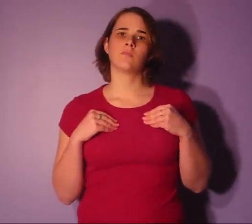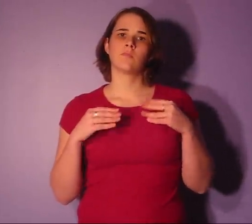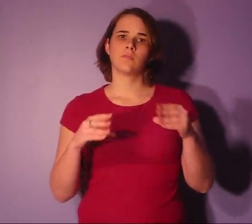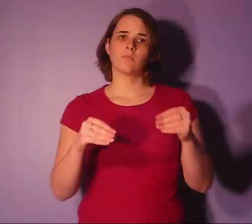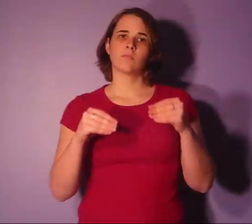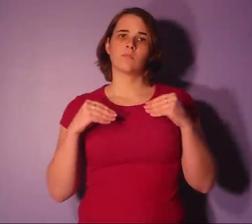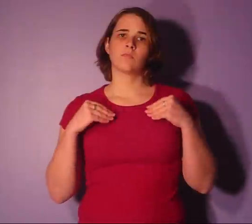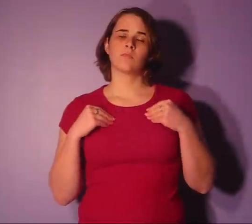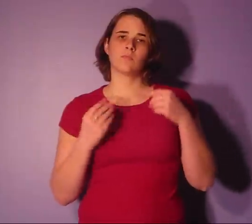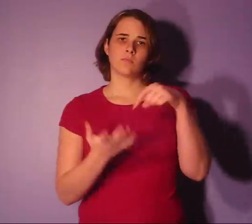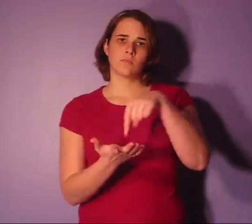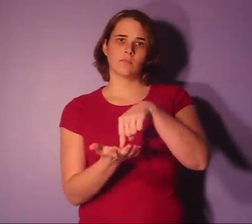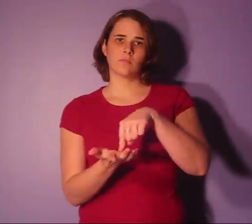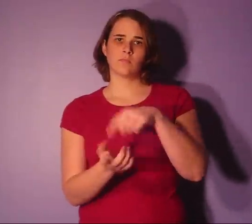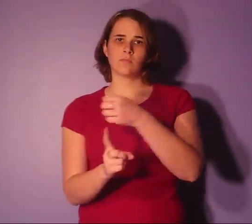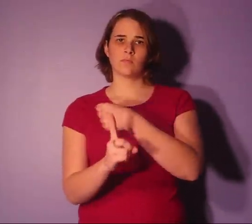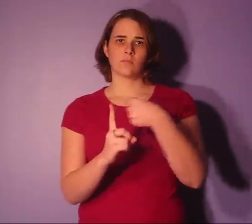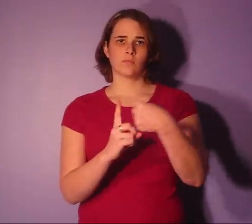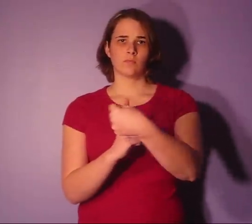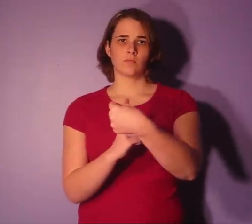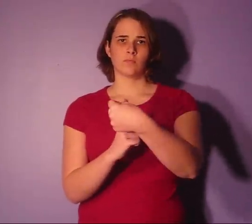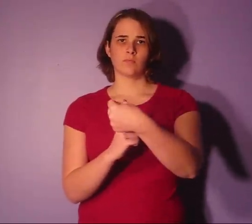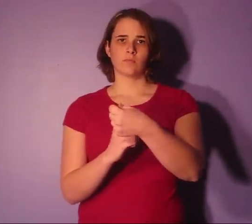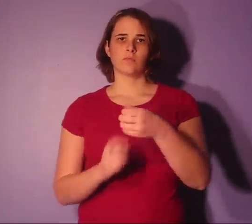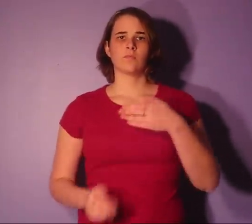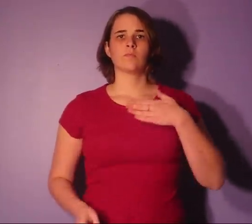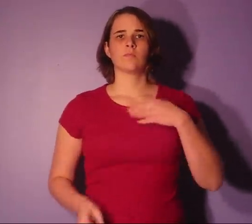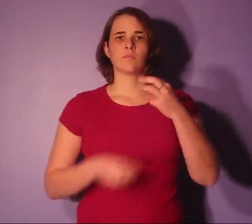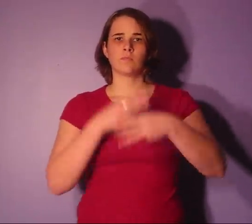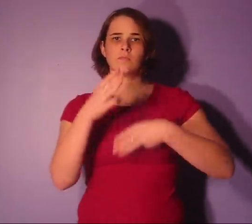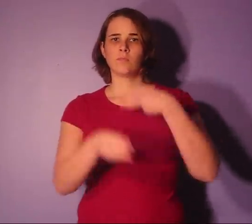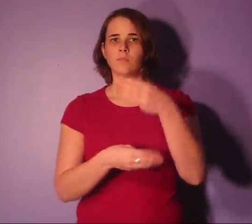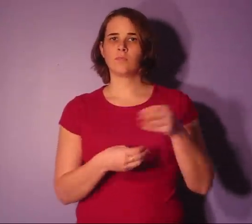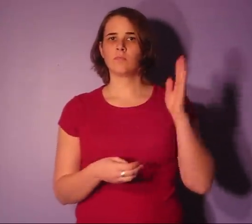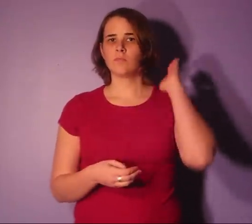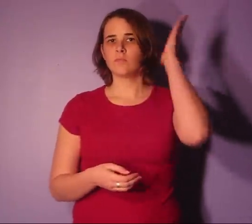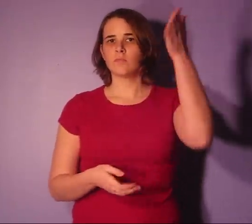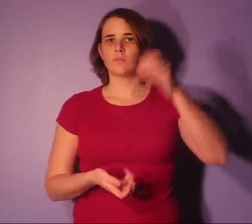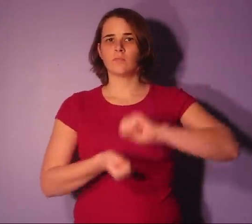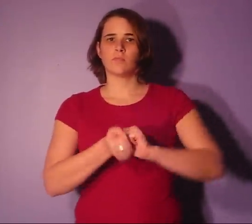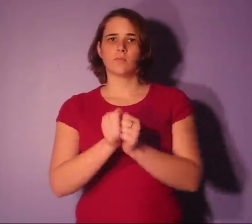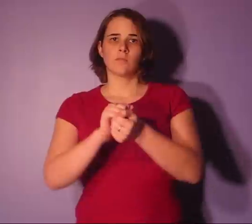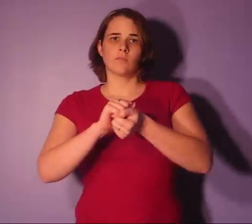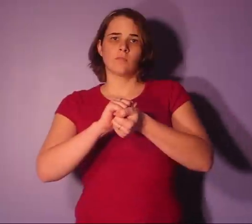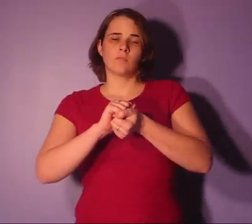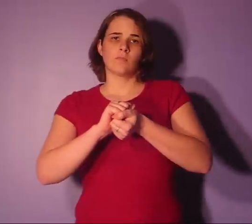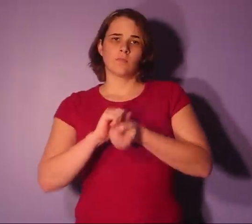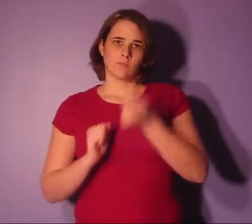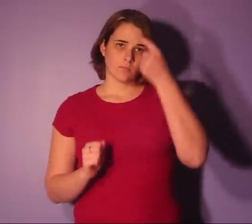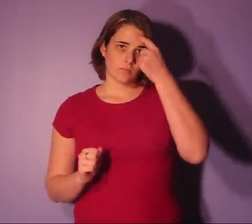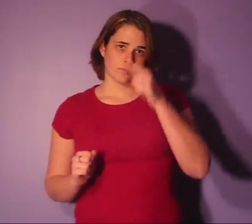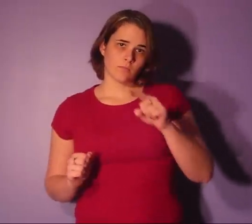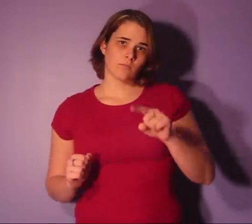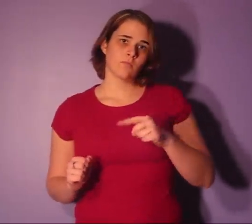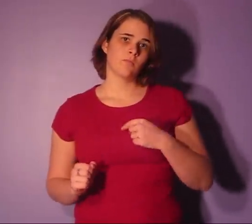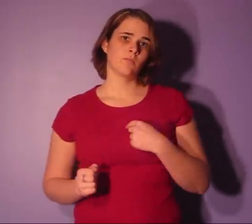to terms with this My world will change for me